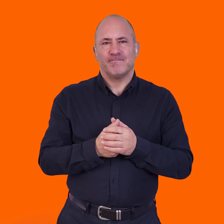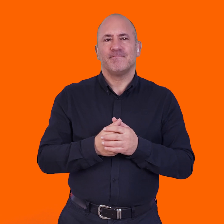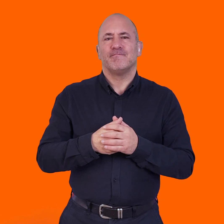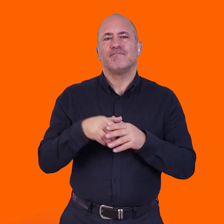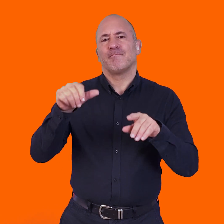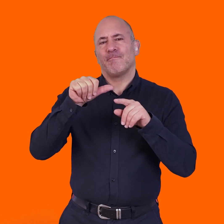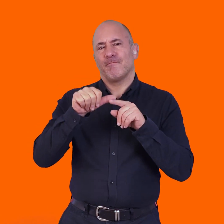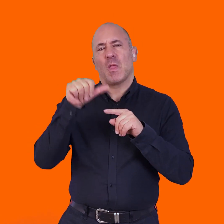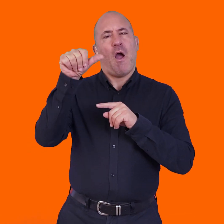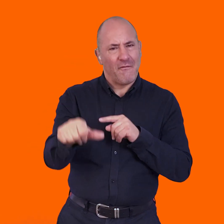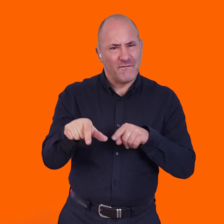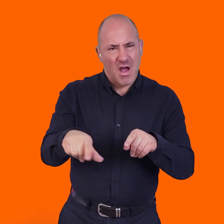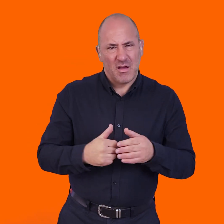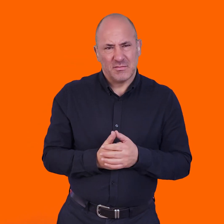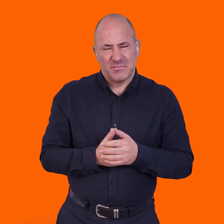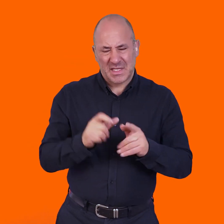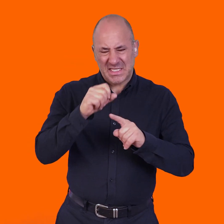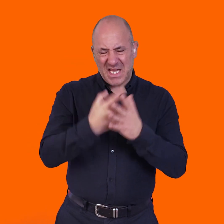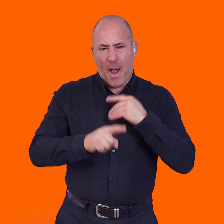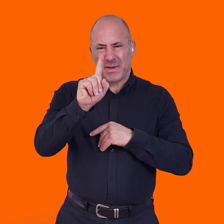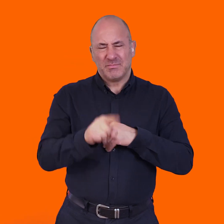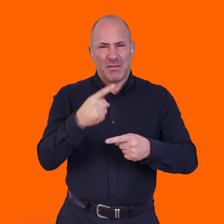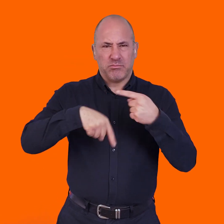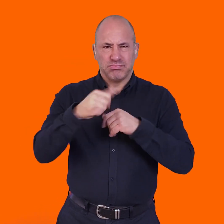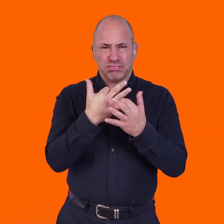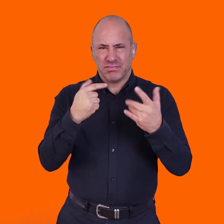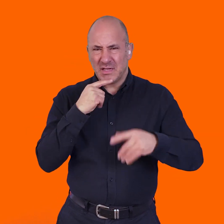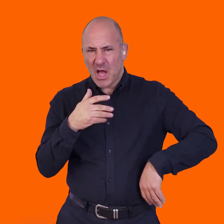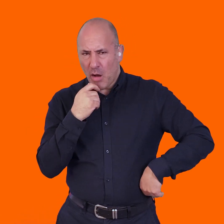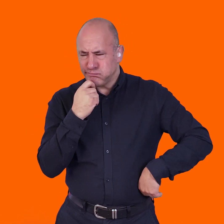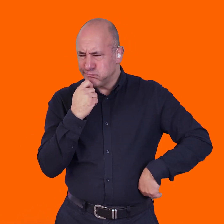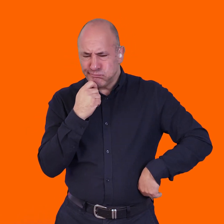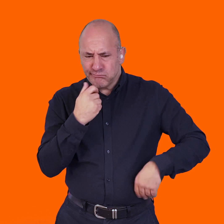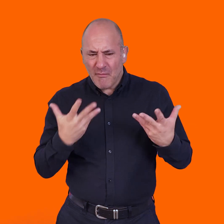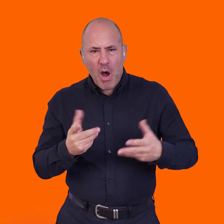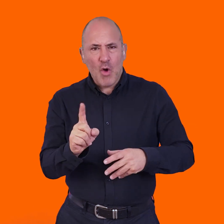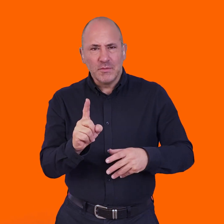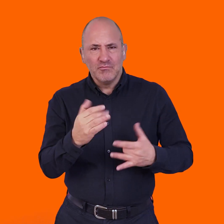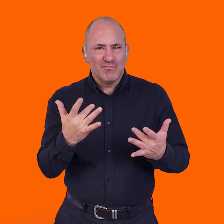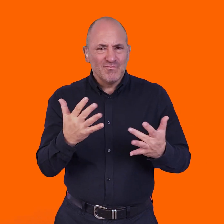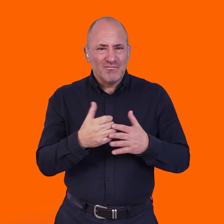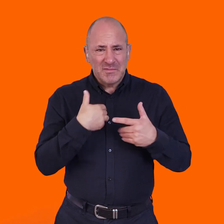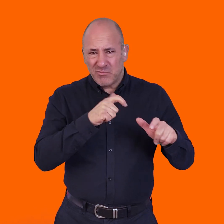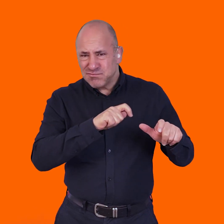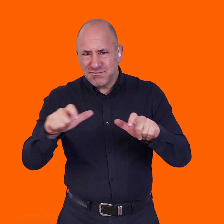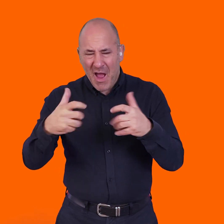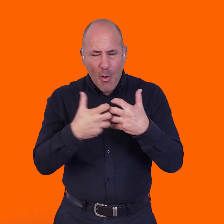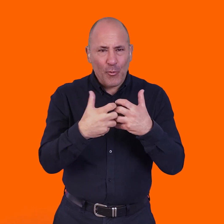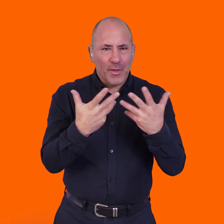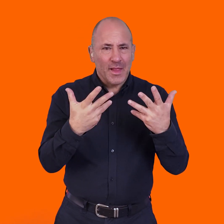disabled people. And then after that, there was a lot of disabled people saying, okay, what do we do now? How do we keep